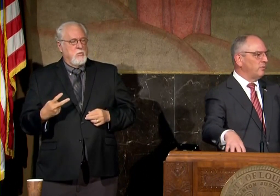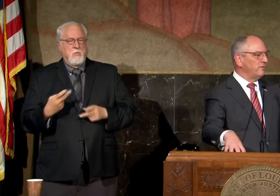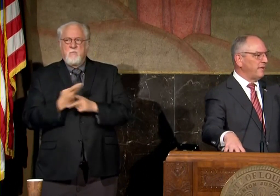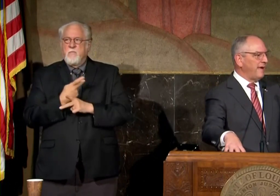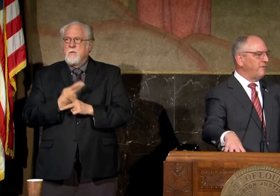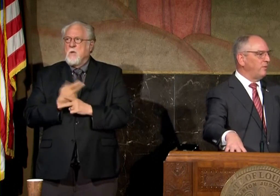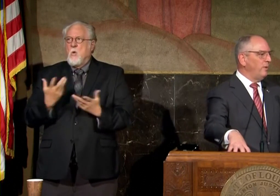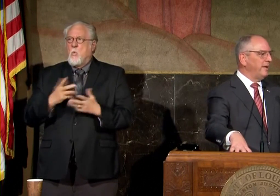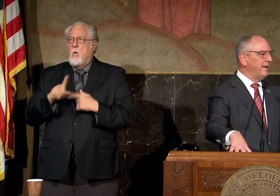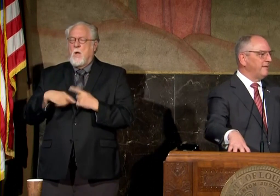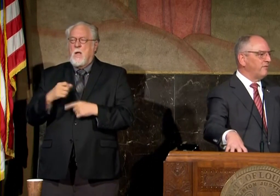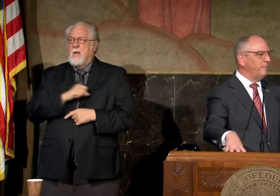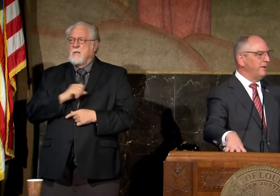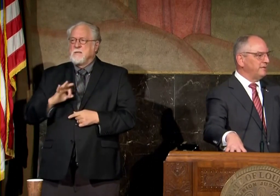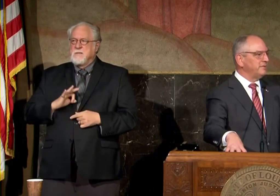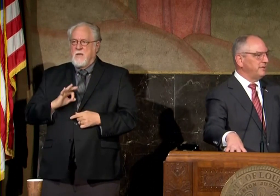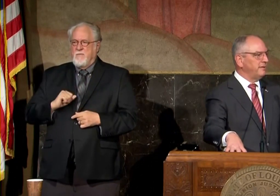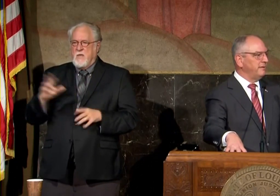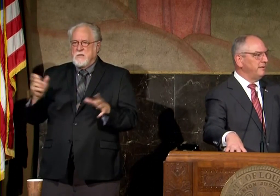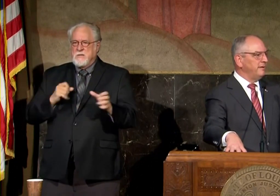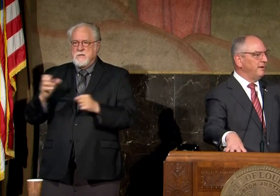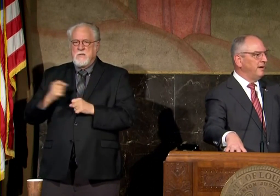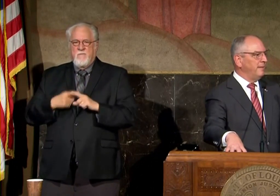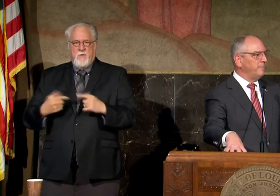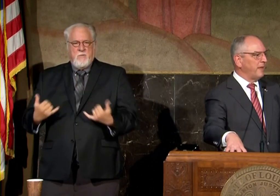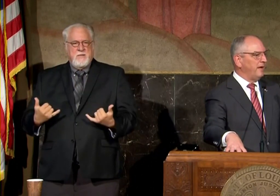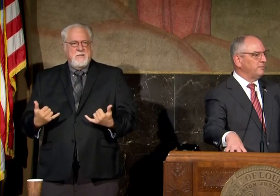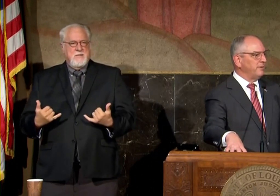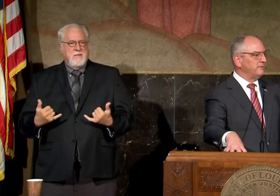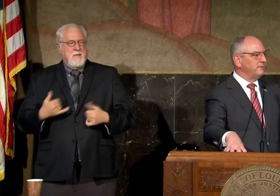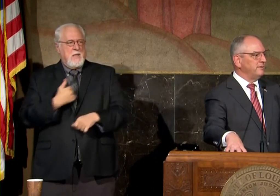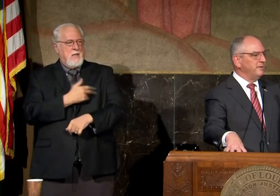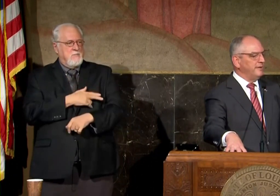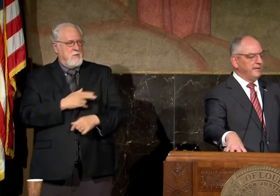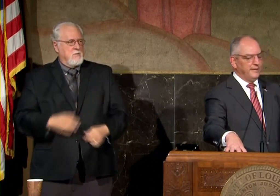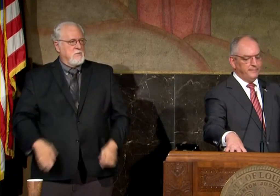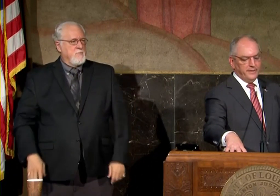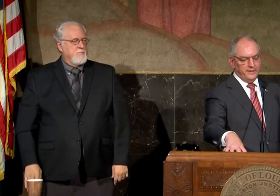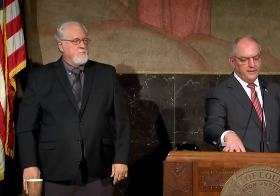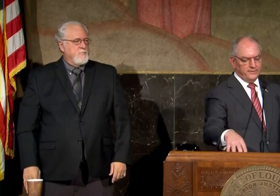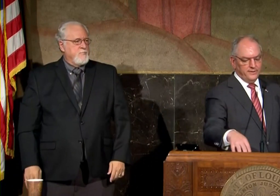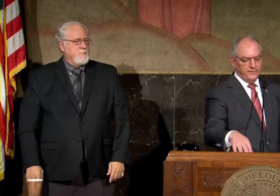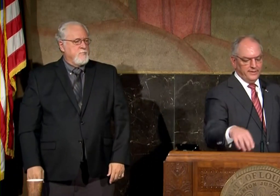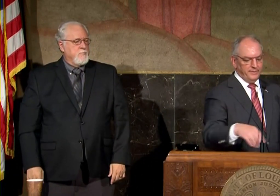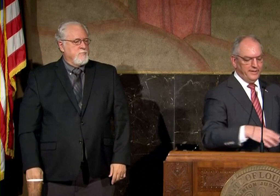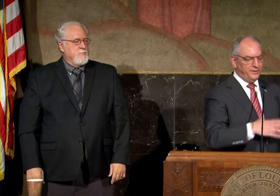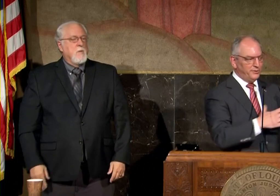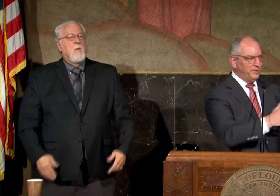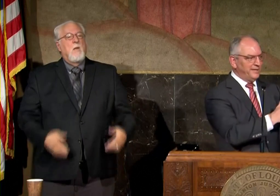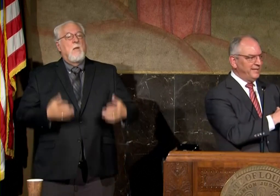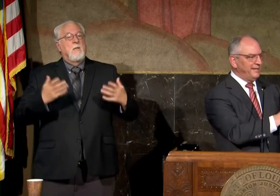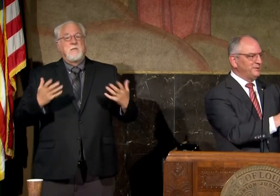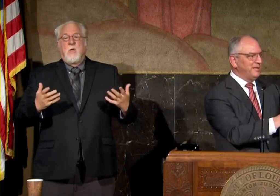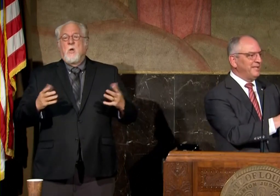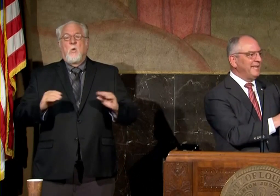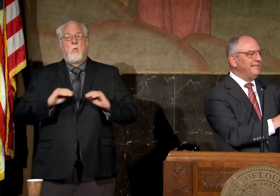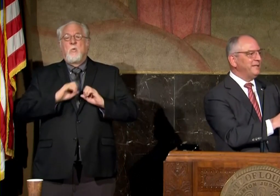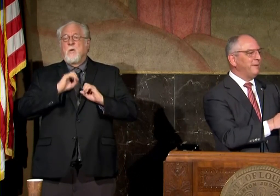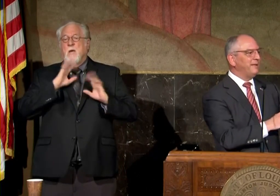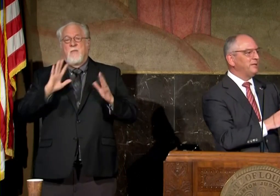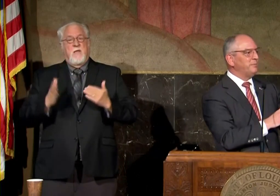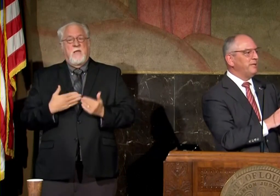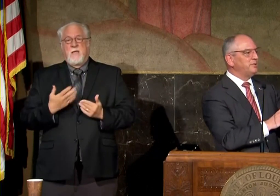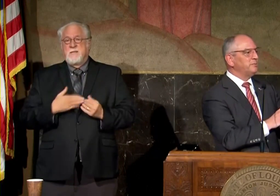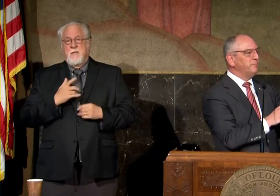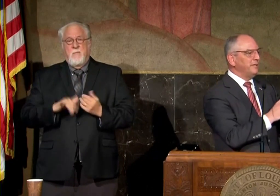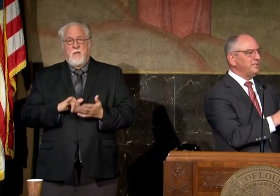out what sort of staffing we can get from existing um hospitals um and so there's nothing there's nothing easy